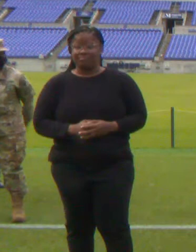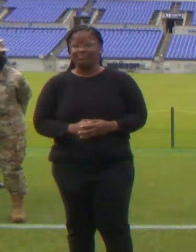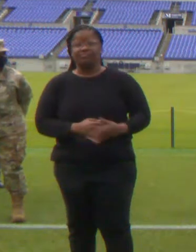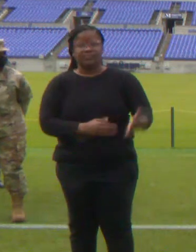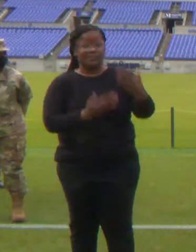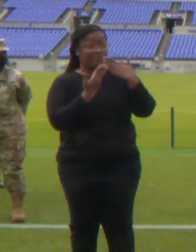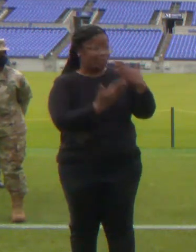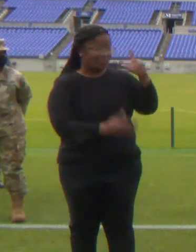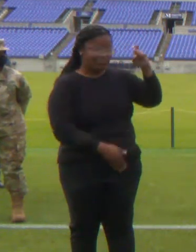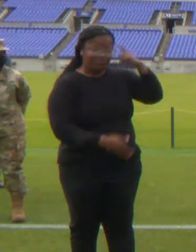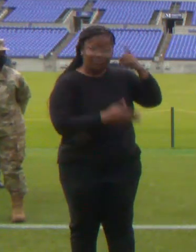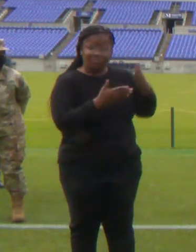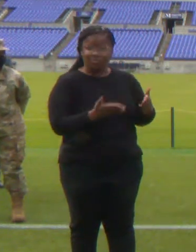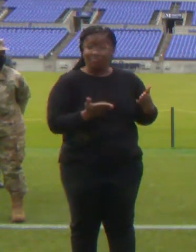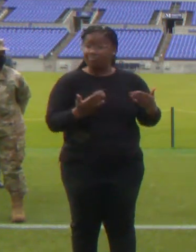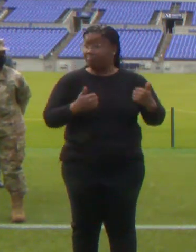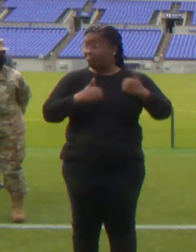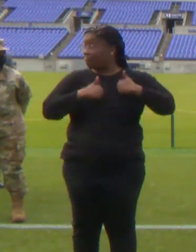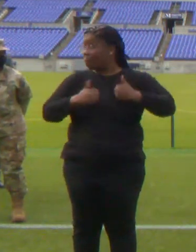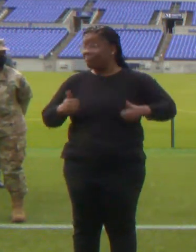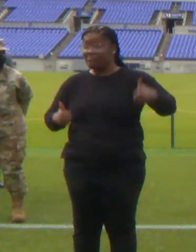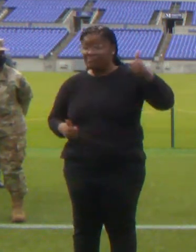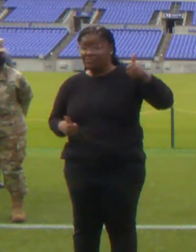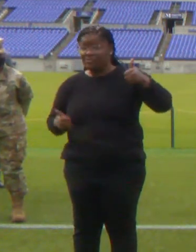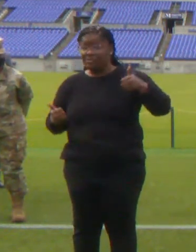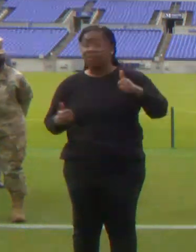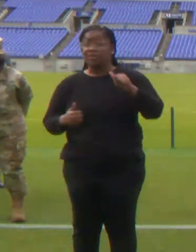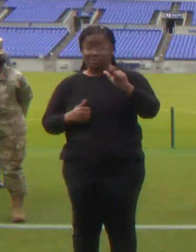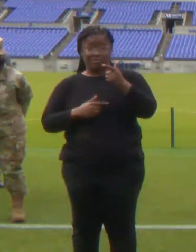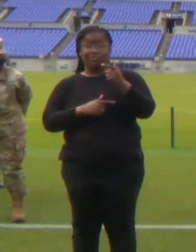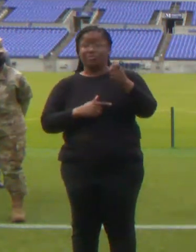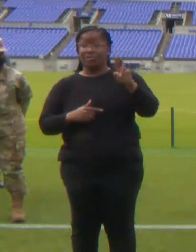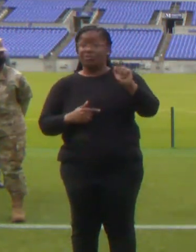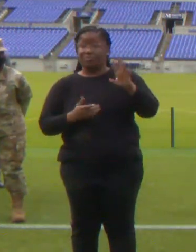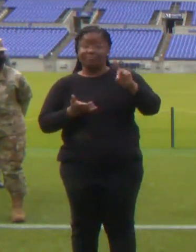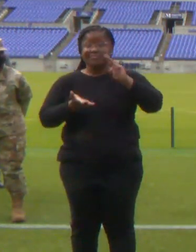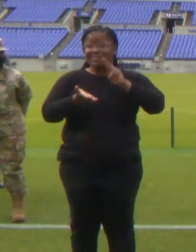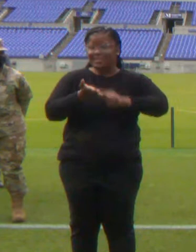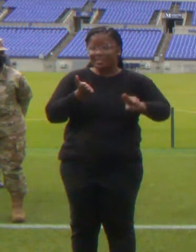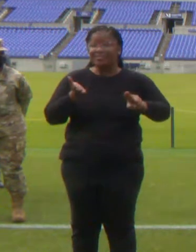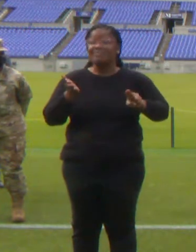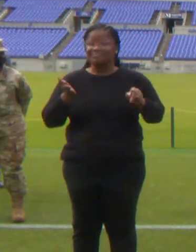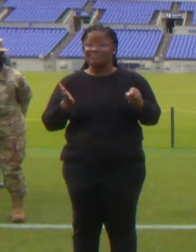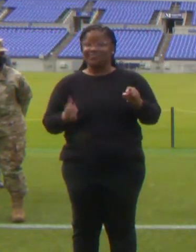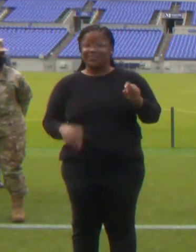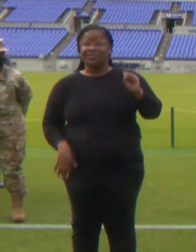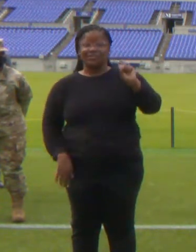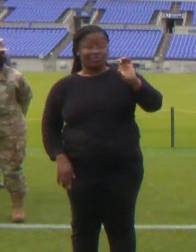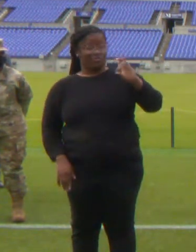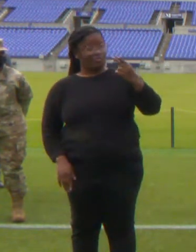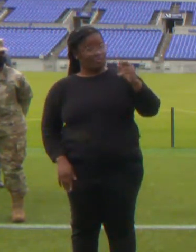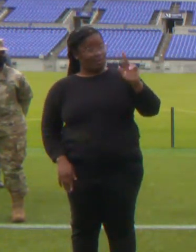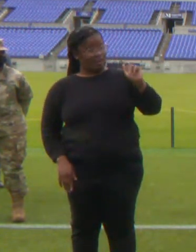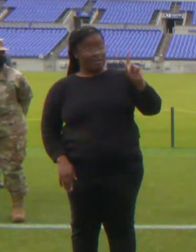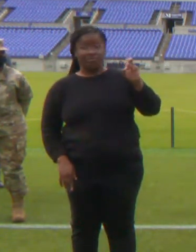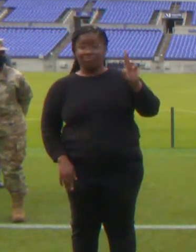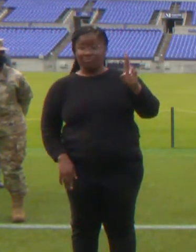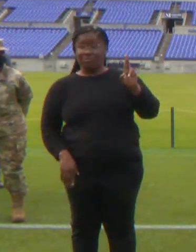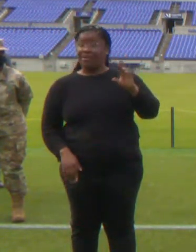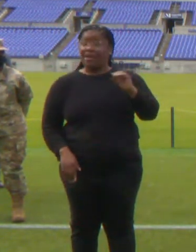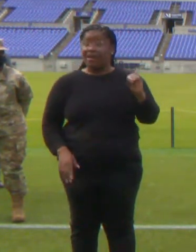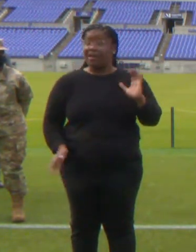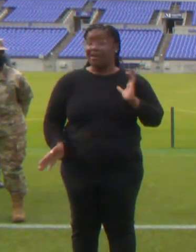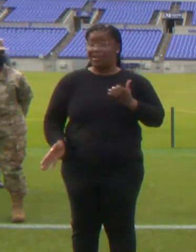Brigadier General, Secretary Schrader, and of course, our 50-plus faith leaders who joined